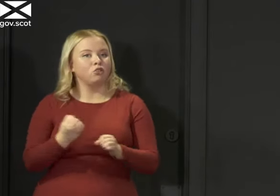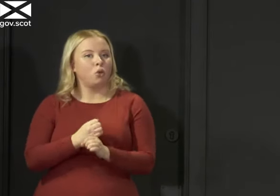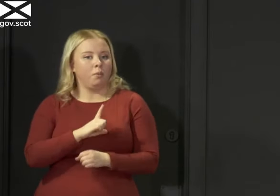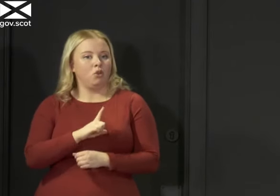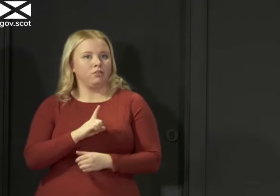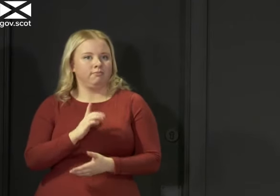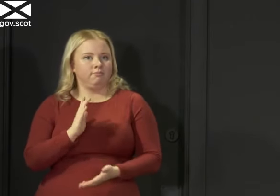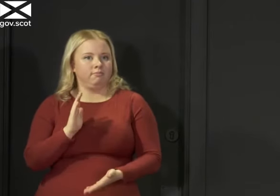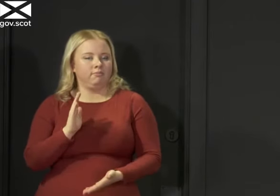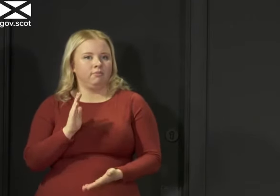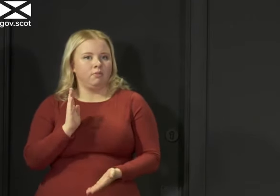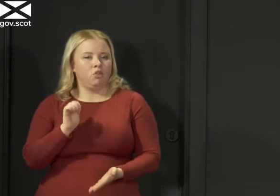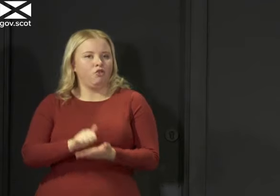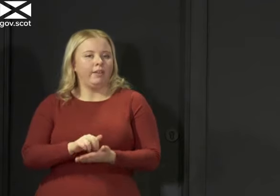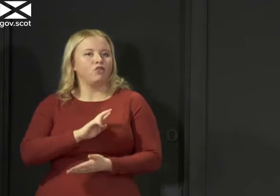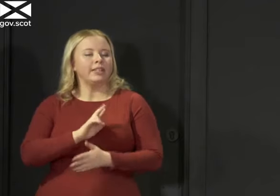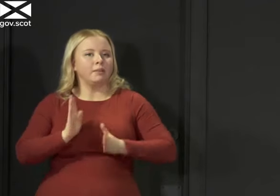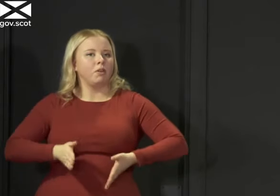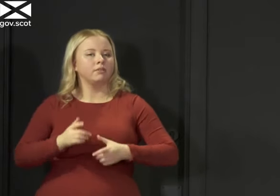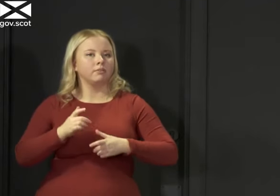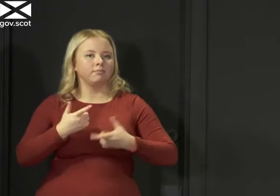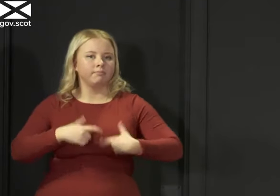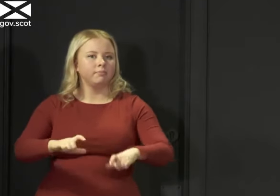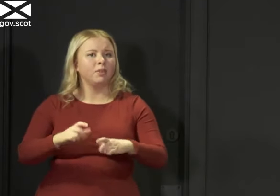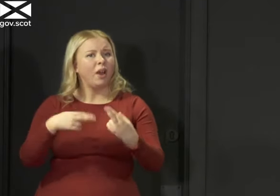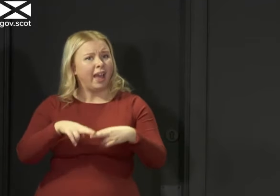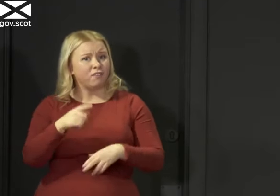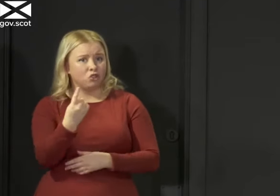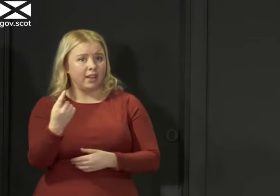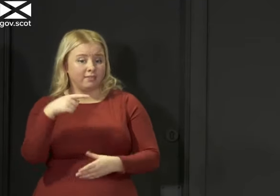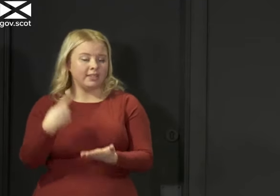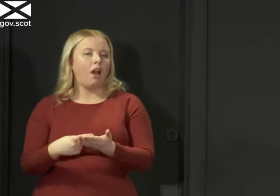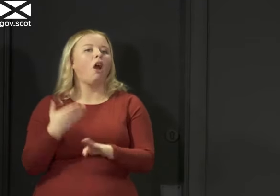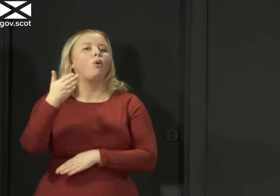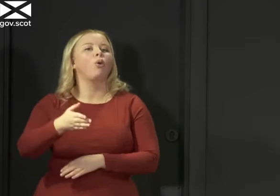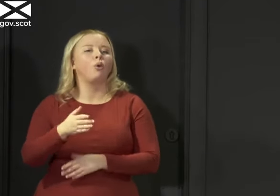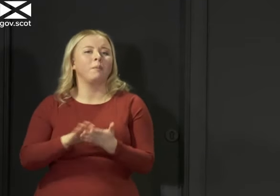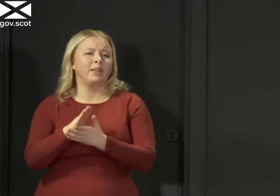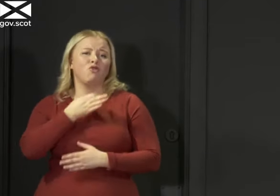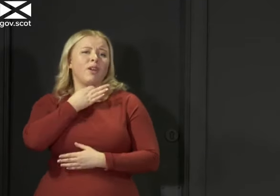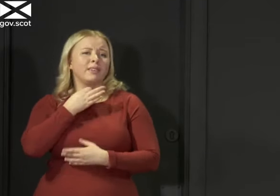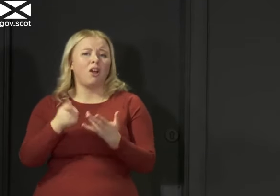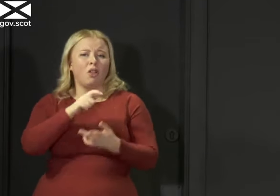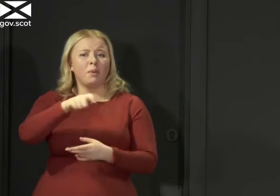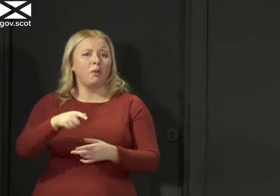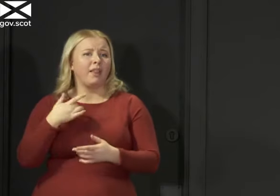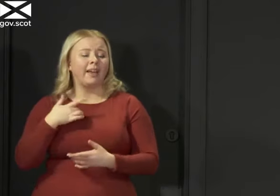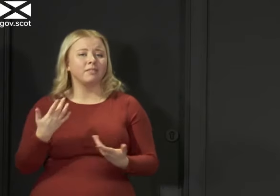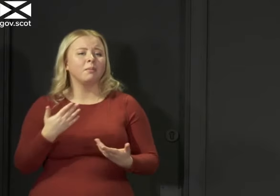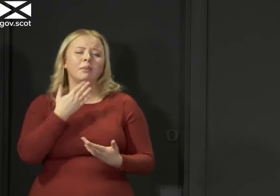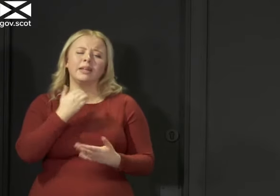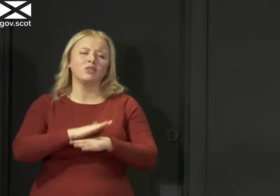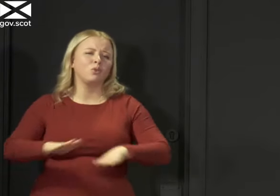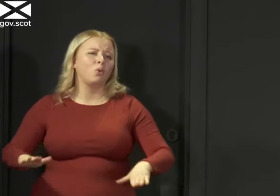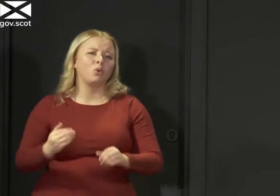and if you do that then it is not an exaggeration to say you could be putting people's lives at risk so please don't do it you know we're all in